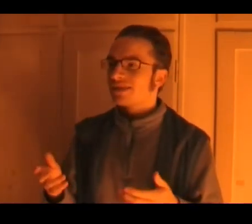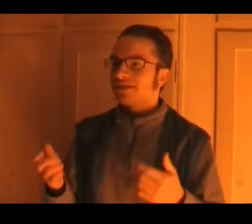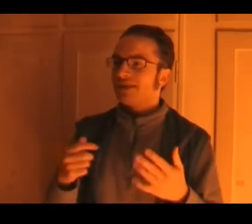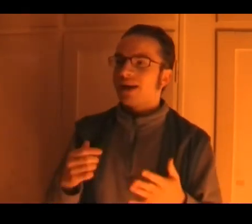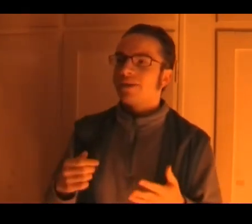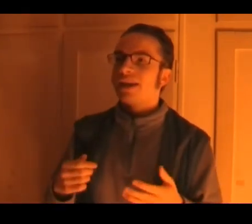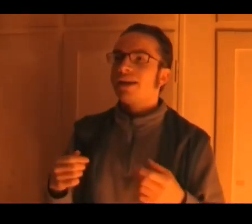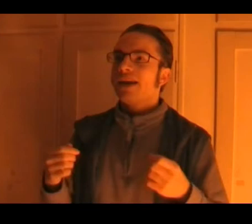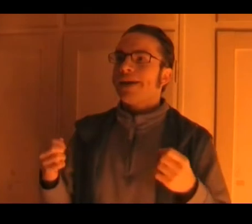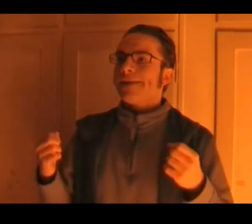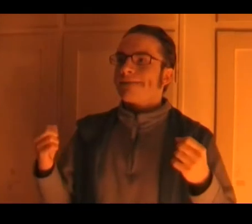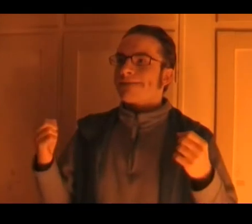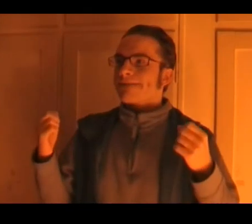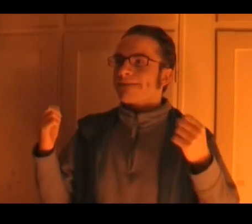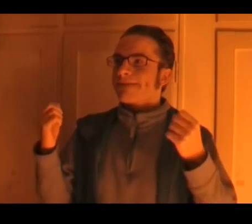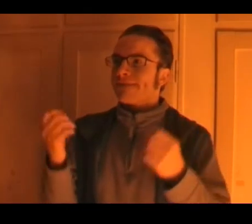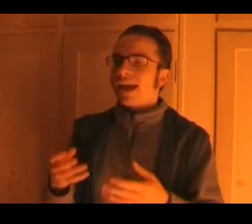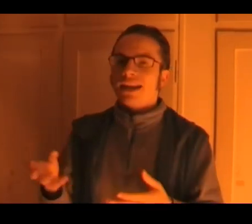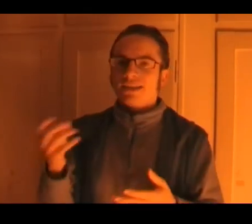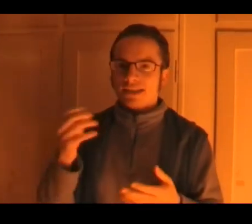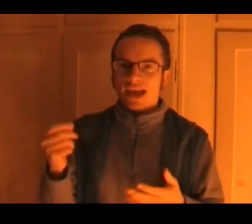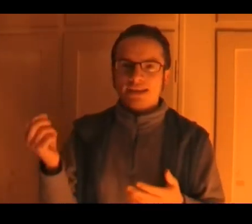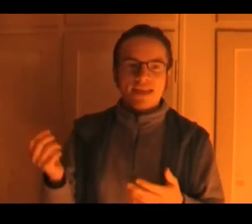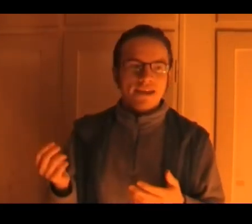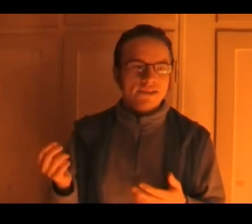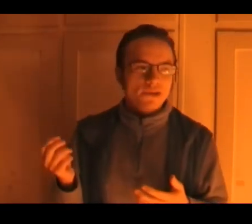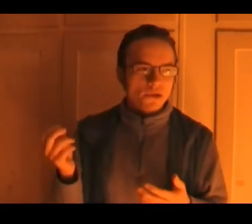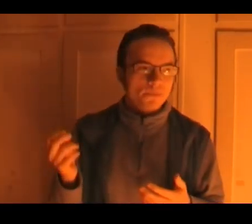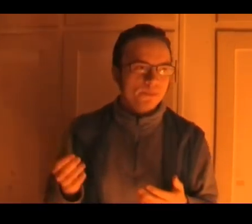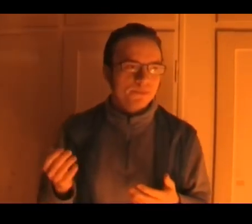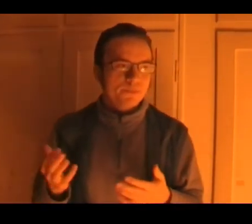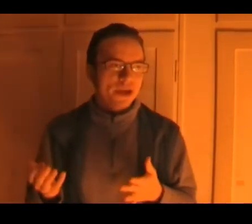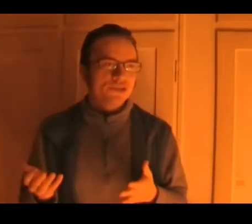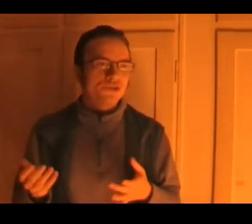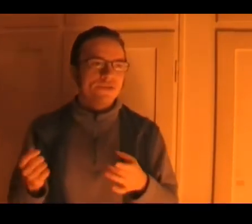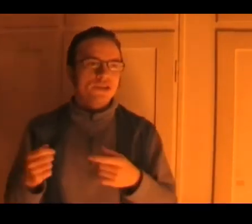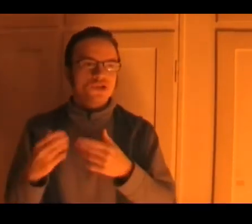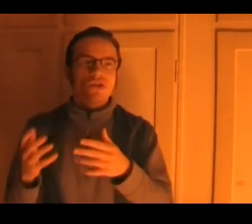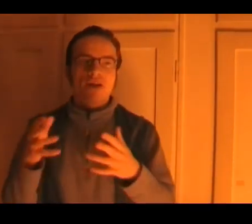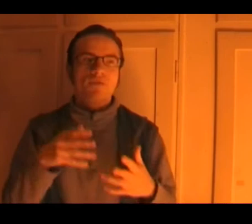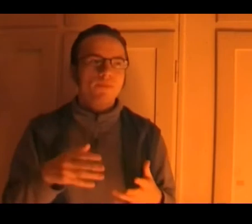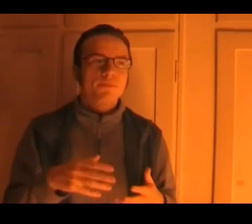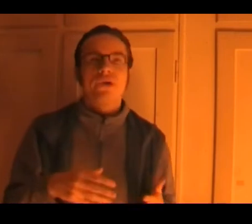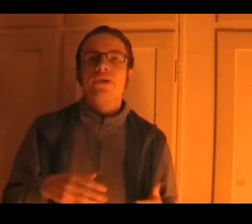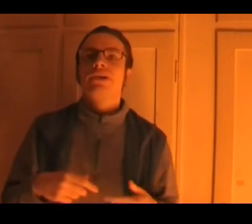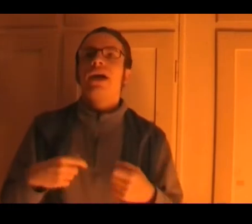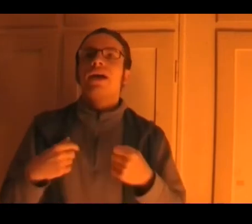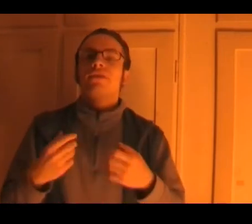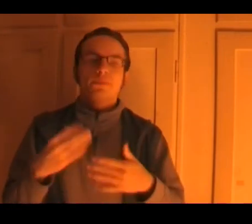now and and it it has that uh picture that should have burned the